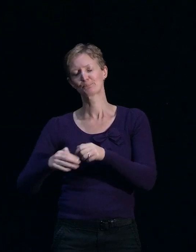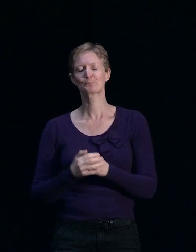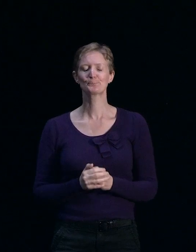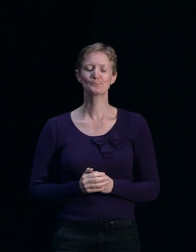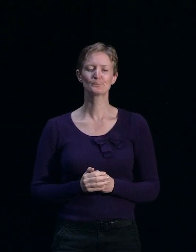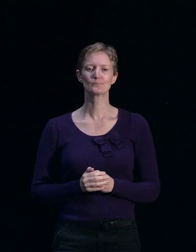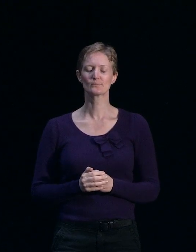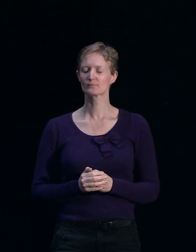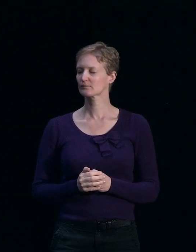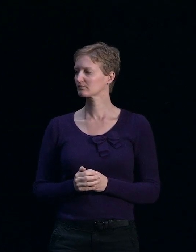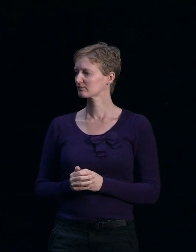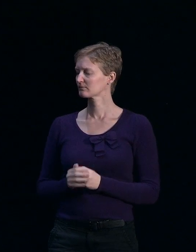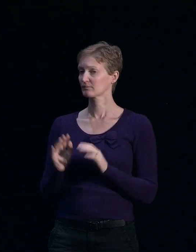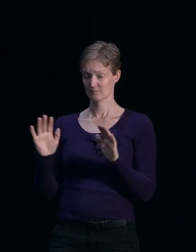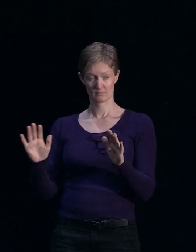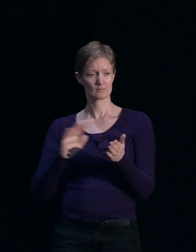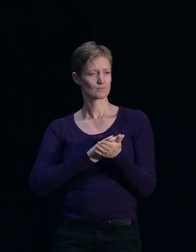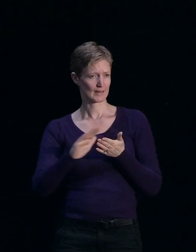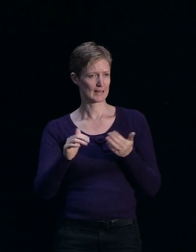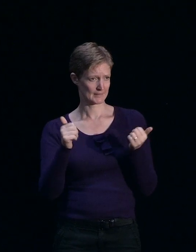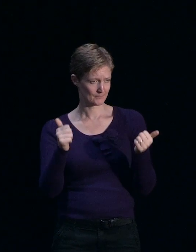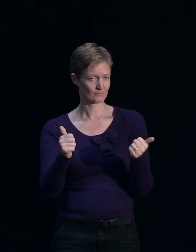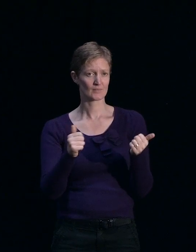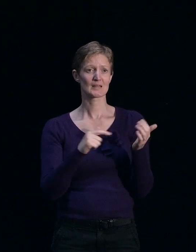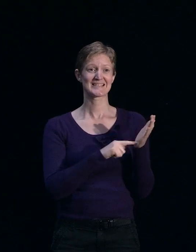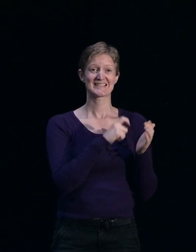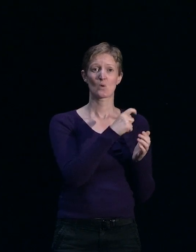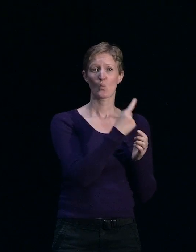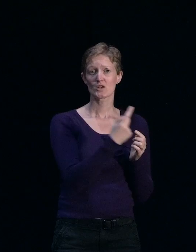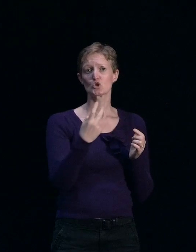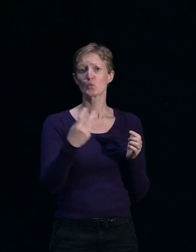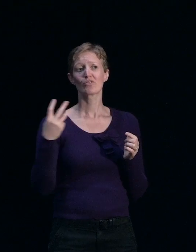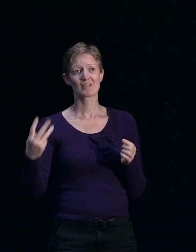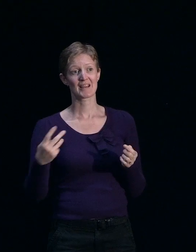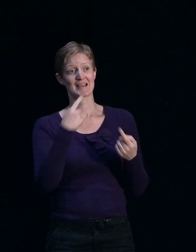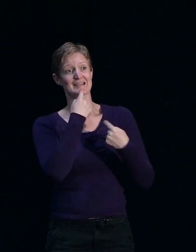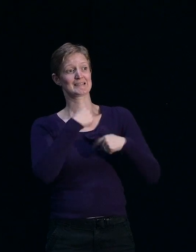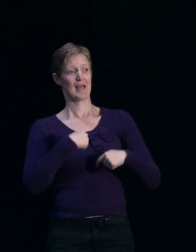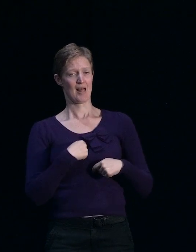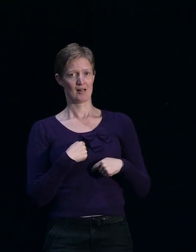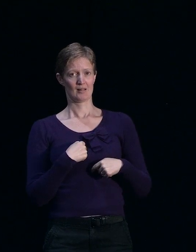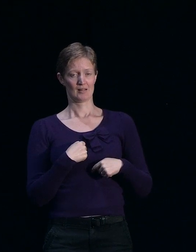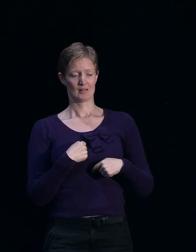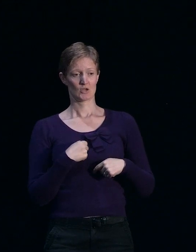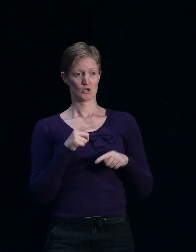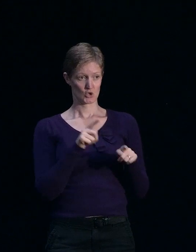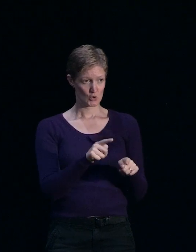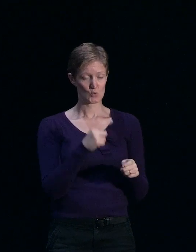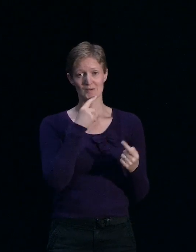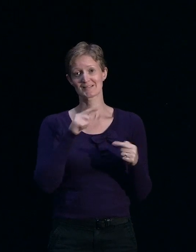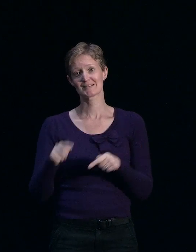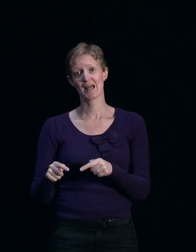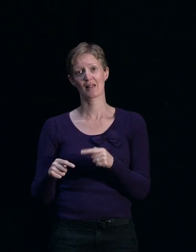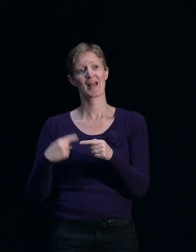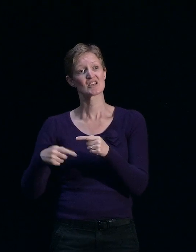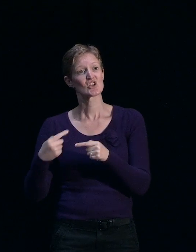Great. So just to get that clear then, the technical categories tell you as the property owner and the structural engineer the types of